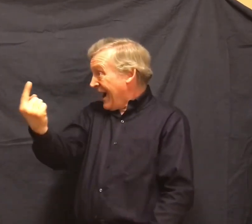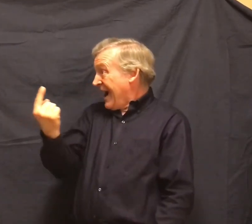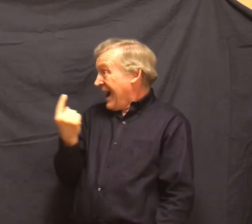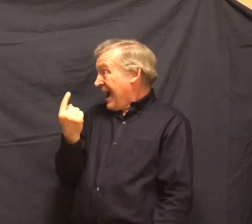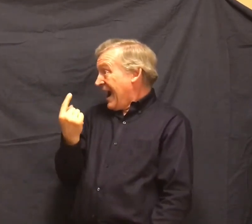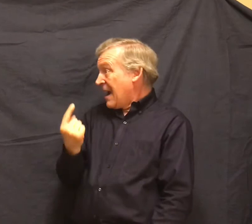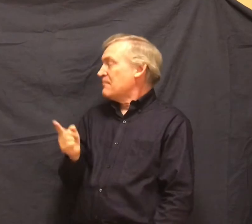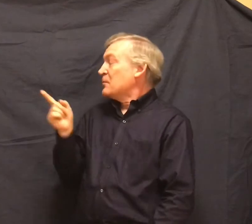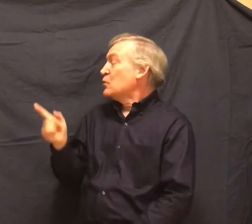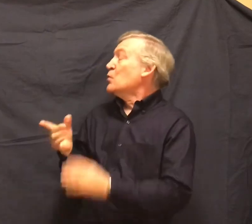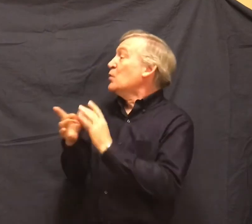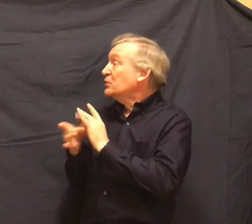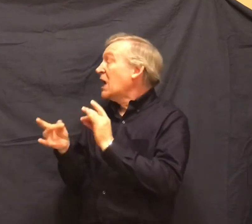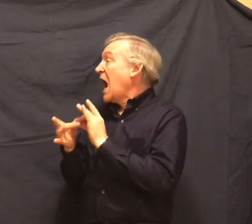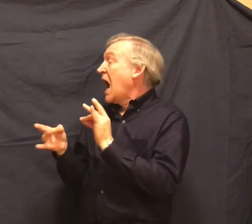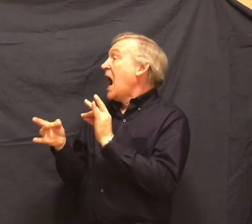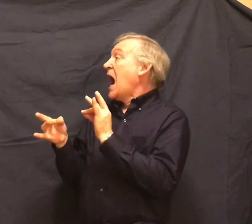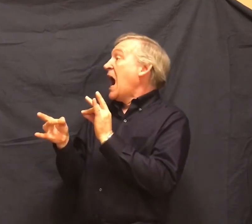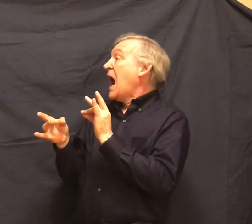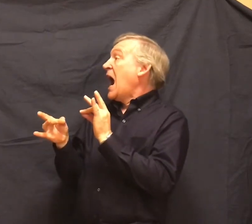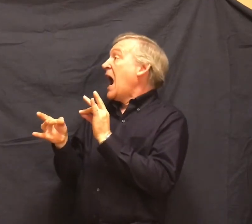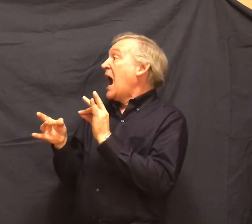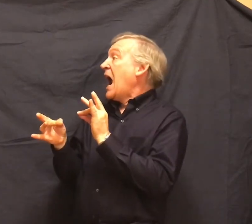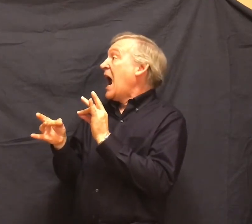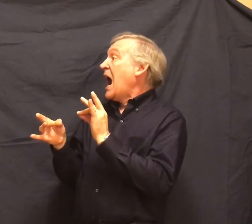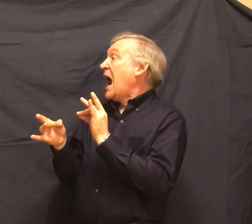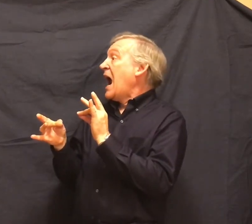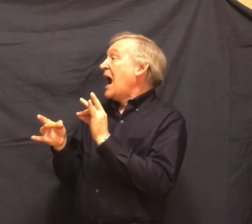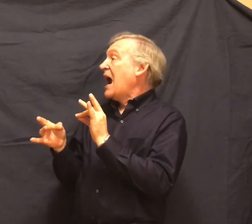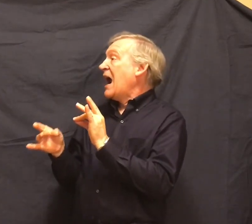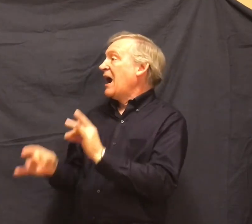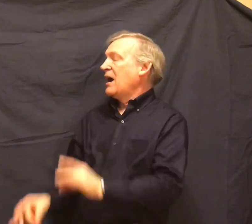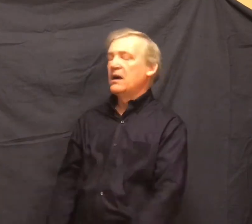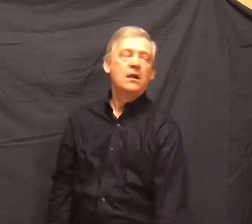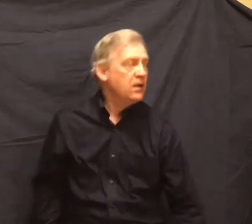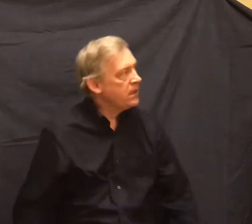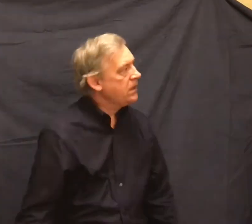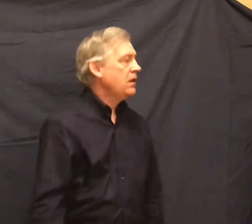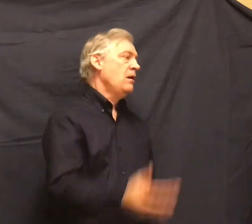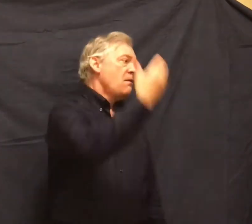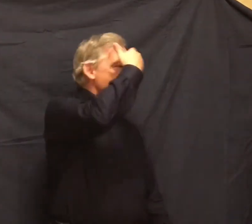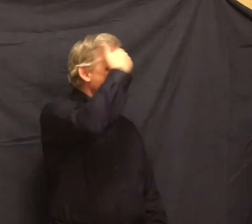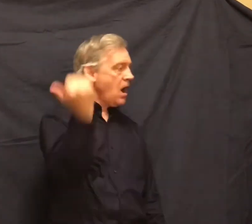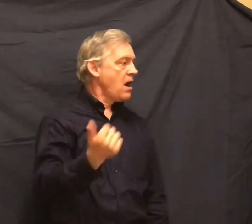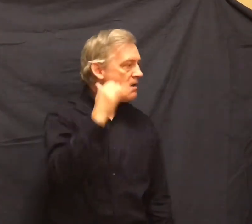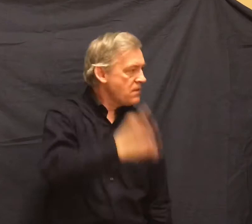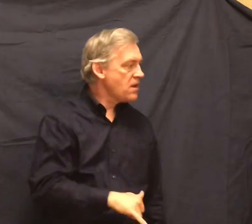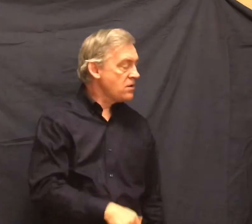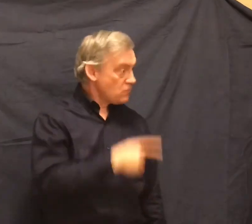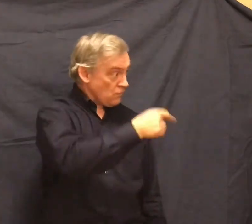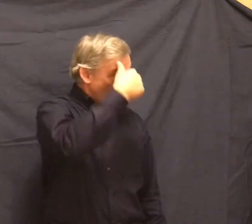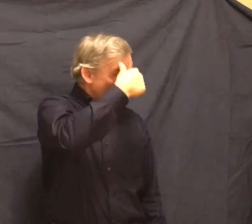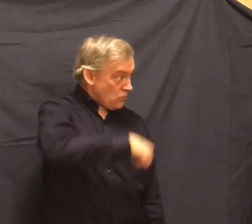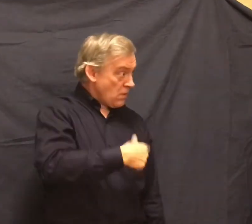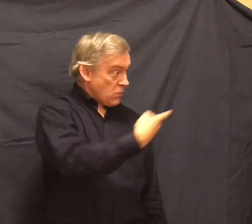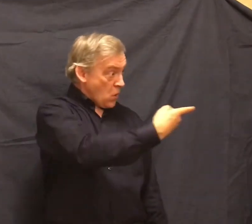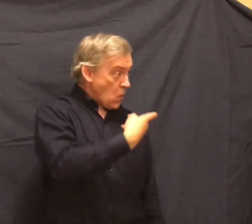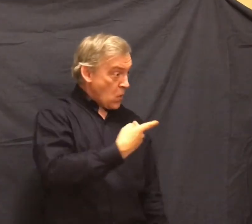heck with what I says. You remember about us going into Murray and Reddy's